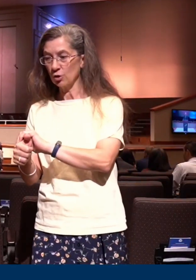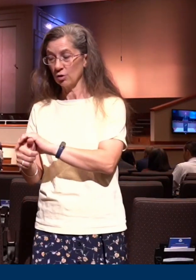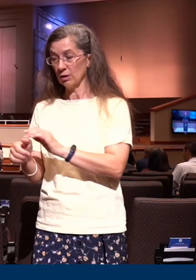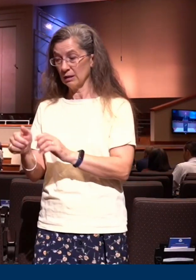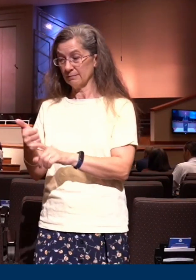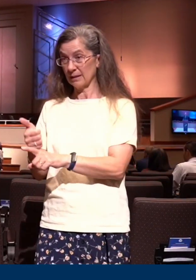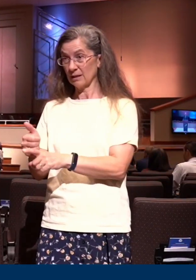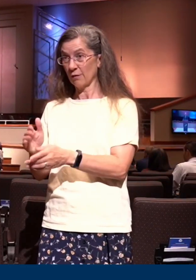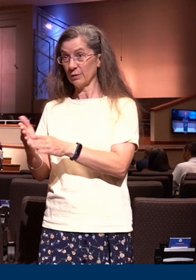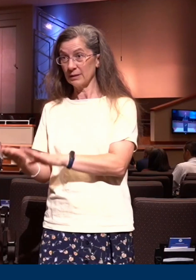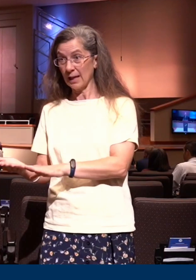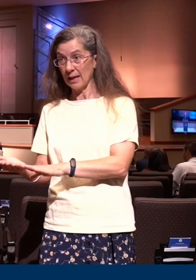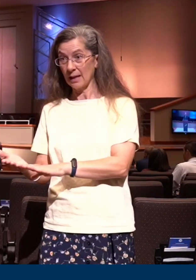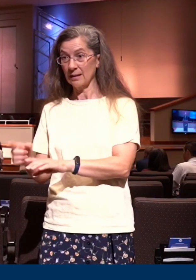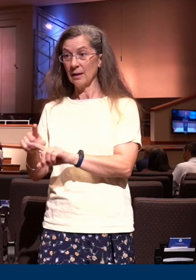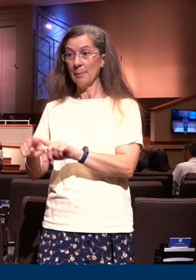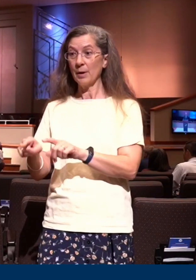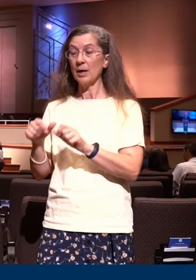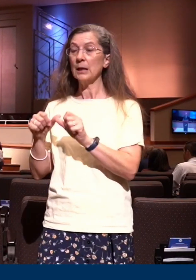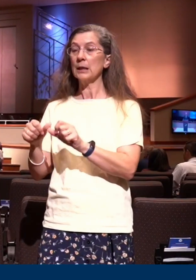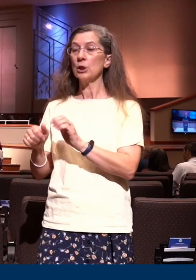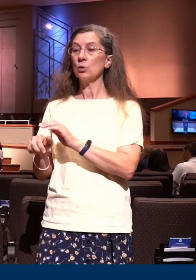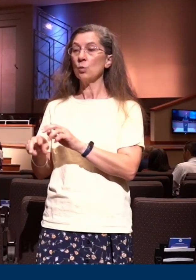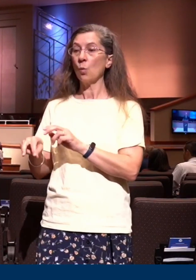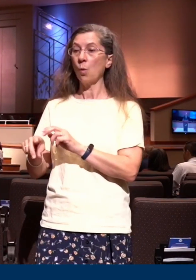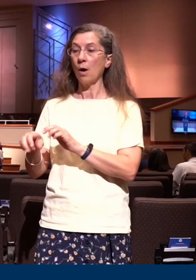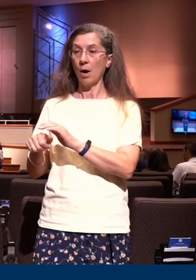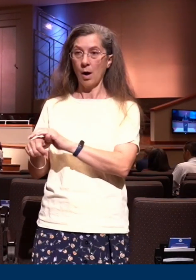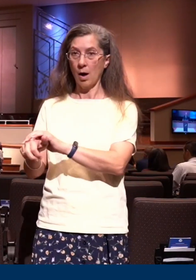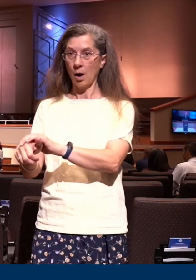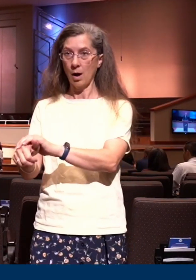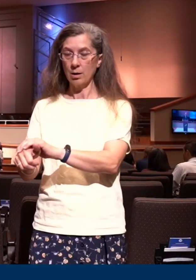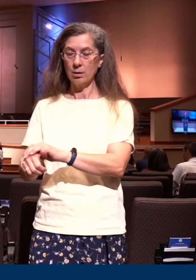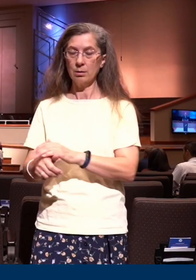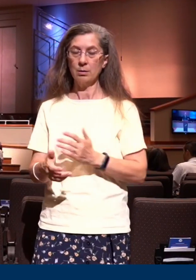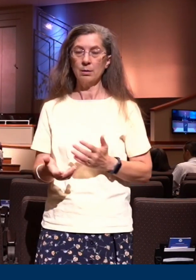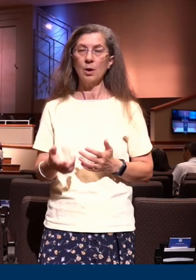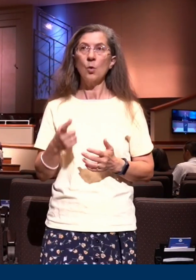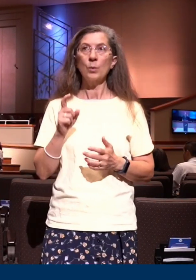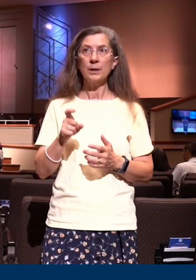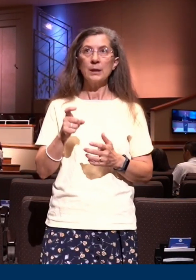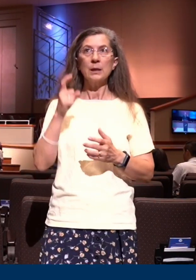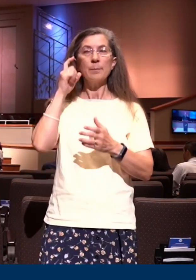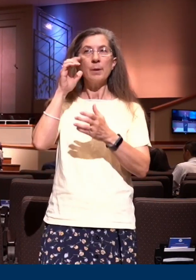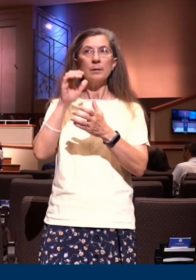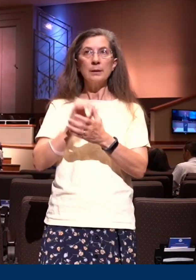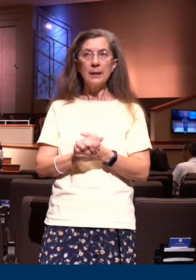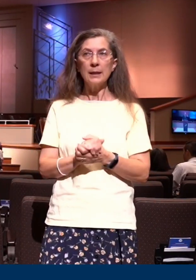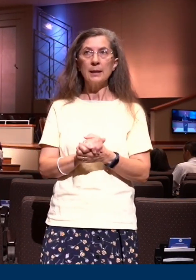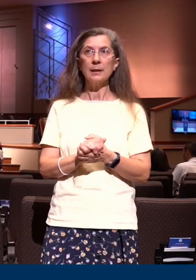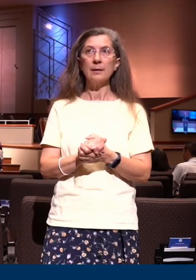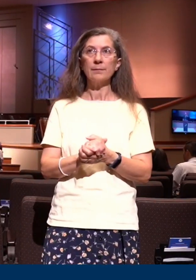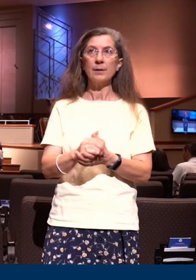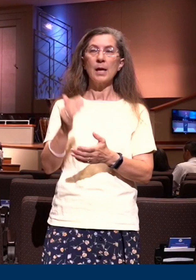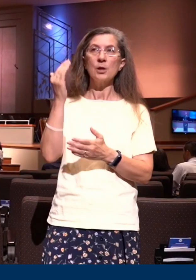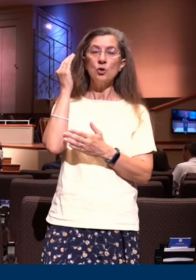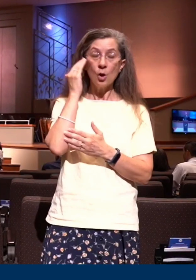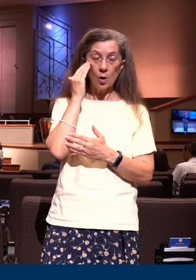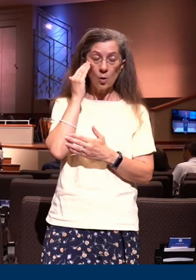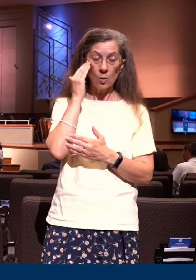didn't really believe it just didn't really know it the fact is that we've got to reckon we've got to reckon this to be